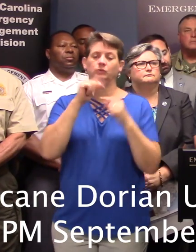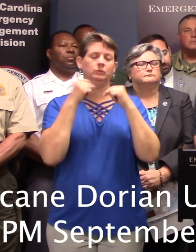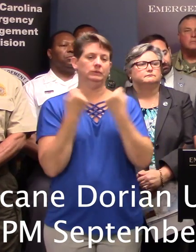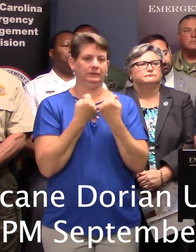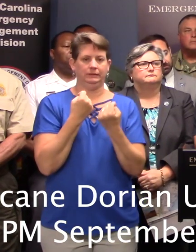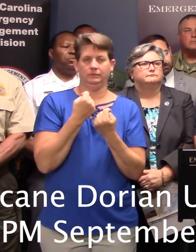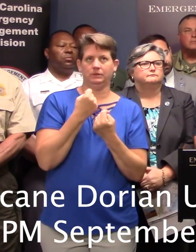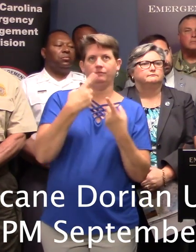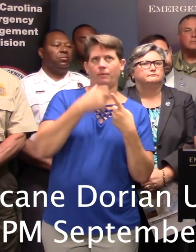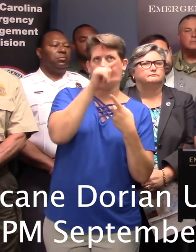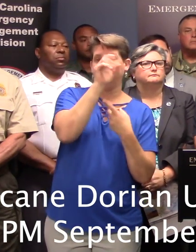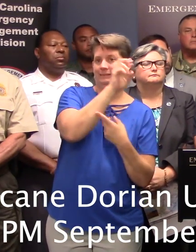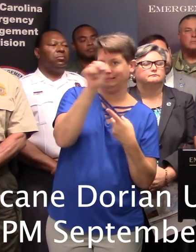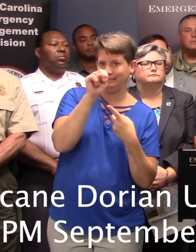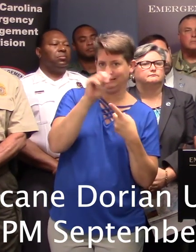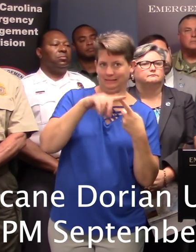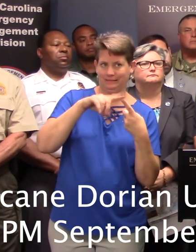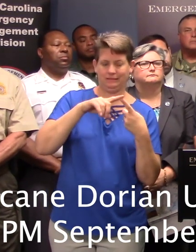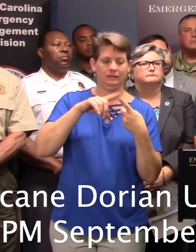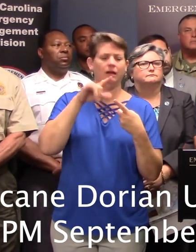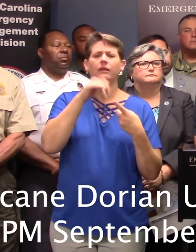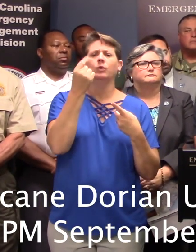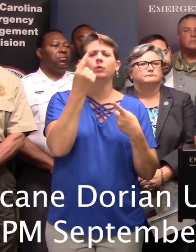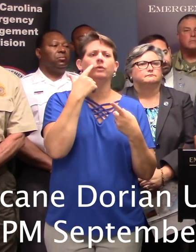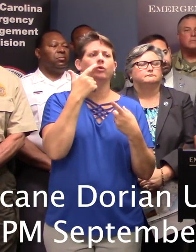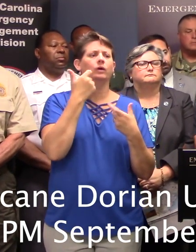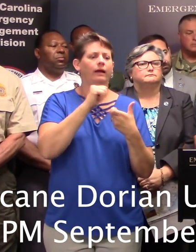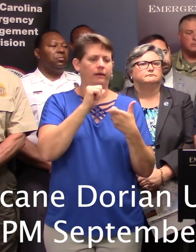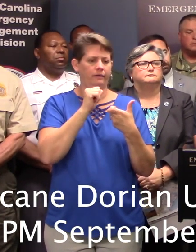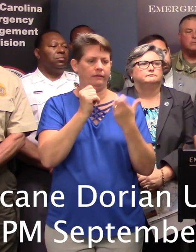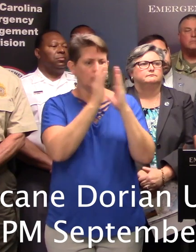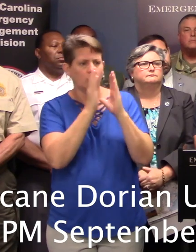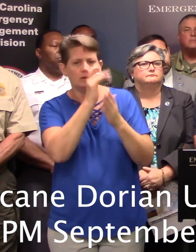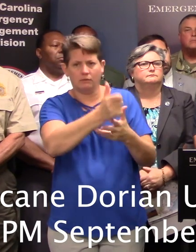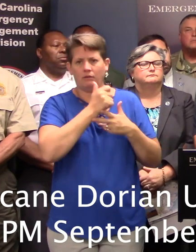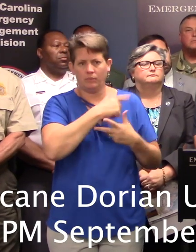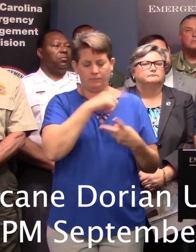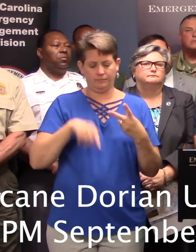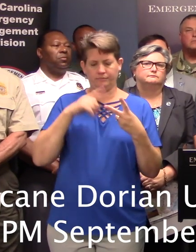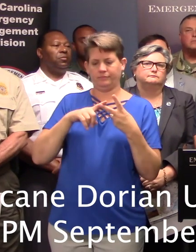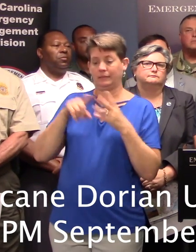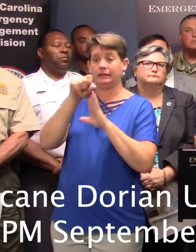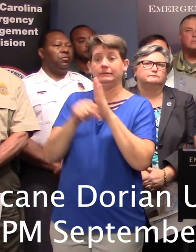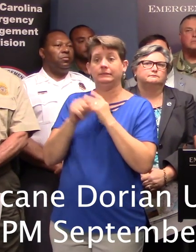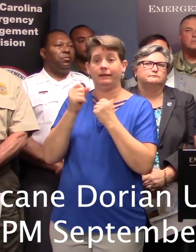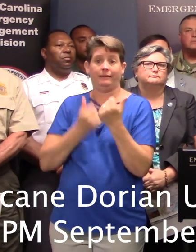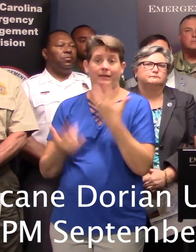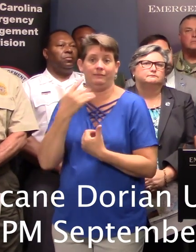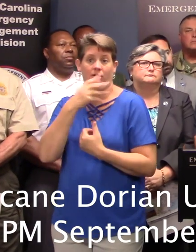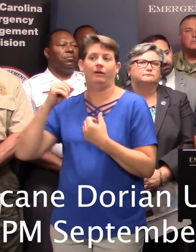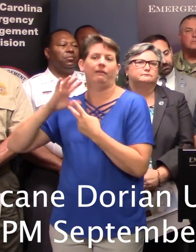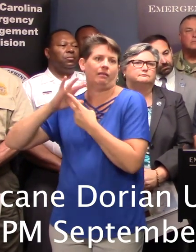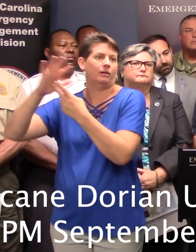one from Tennessee EMAC to help us with any follow-on requests. And then also state fire as well as the additional helicopter